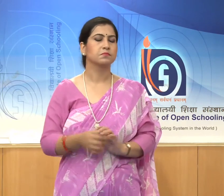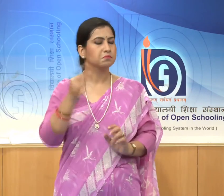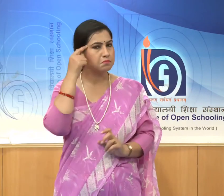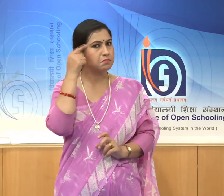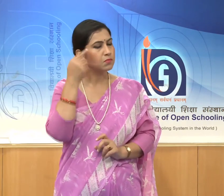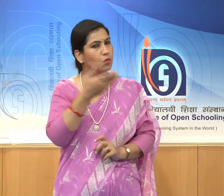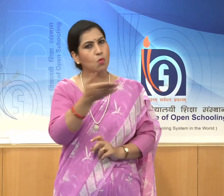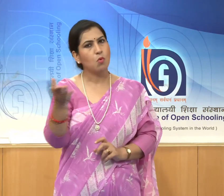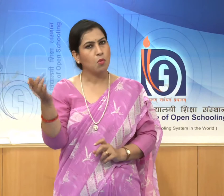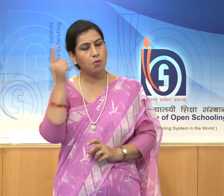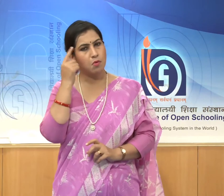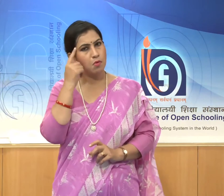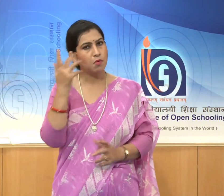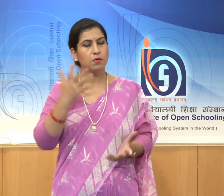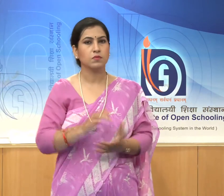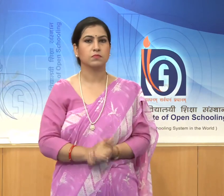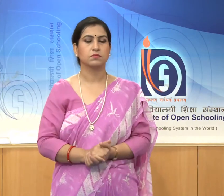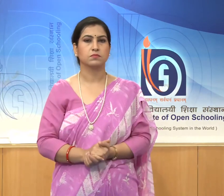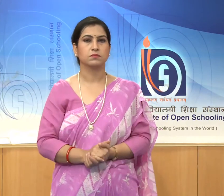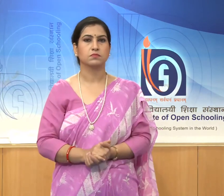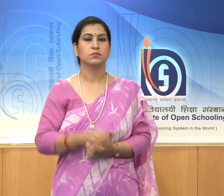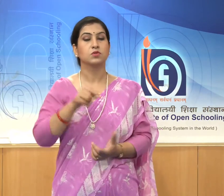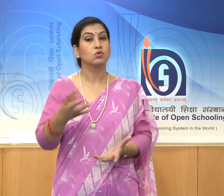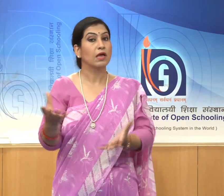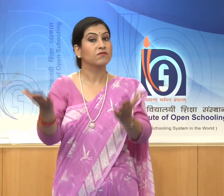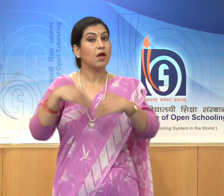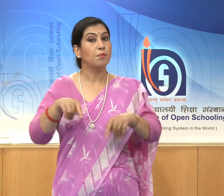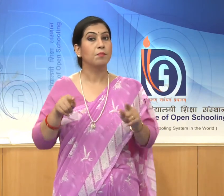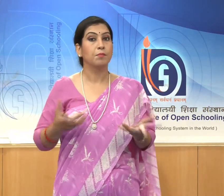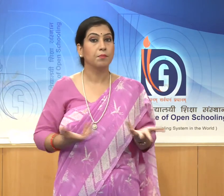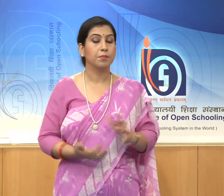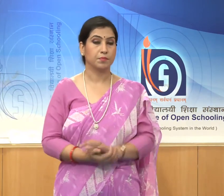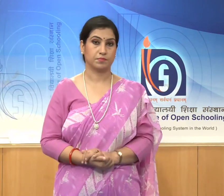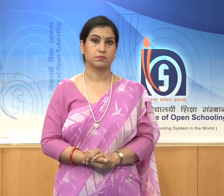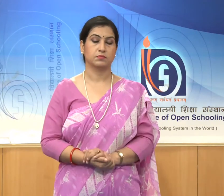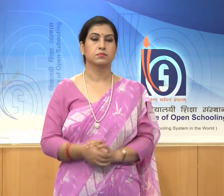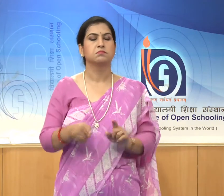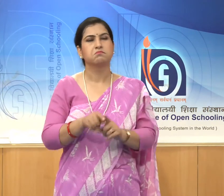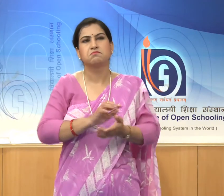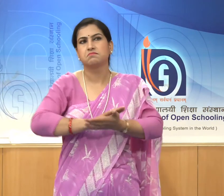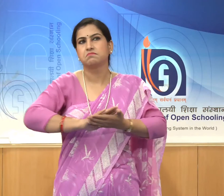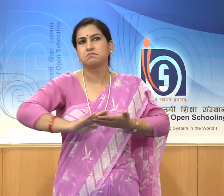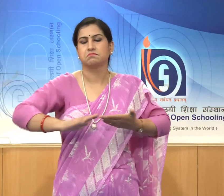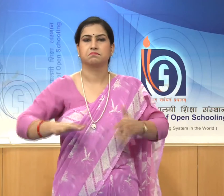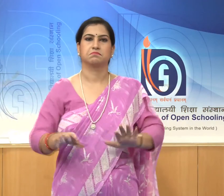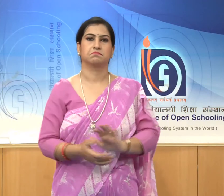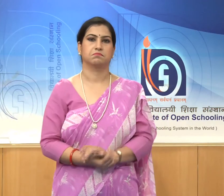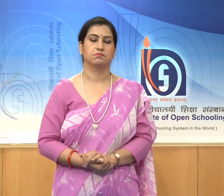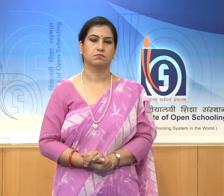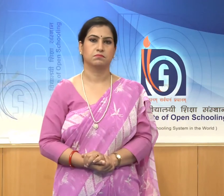to have come to an end in the mid